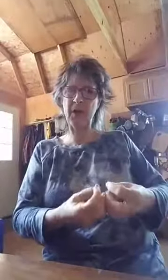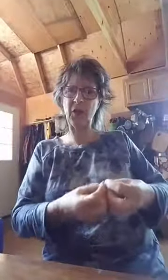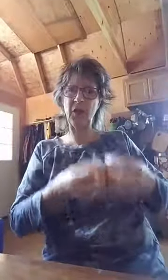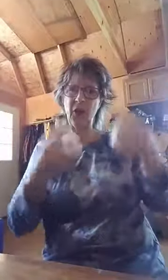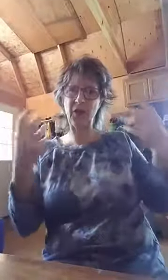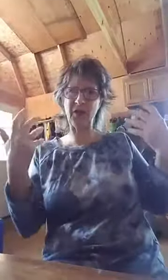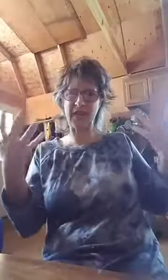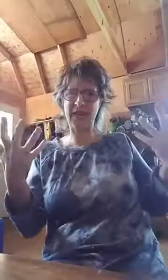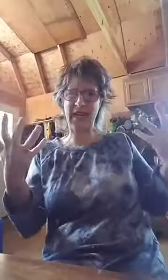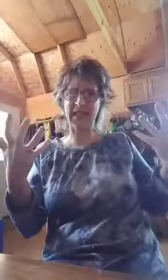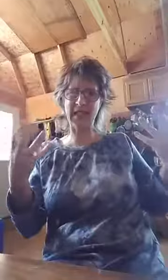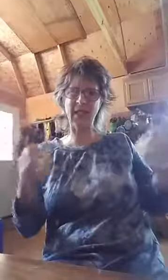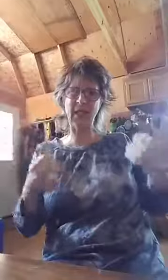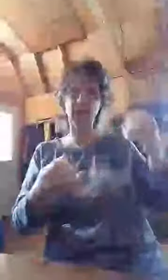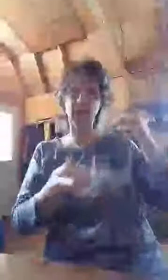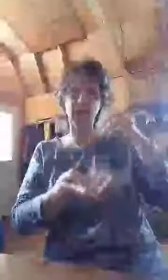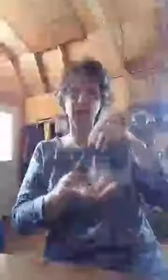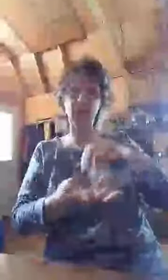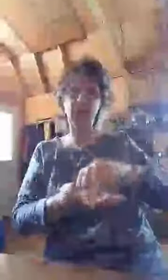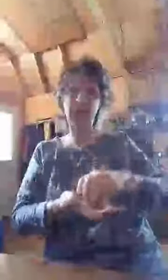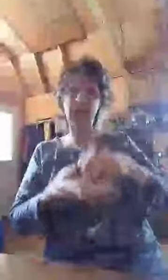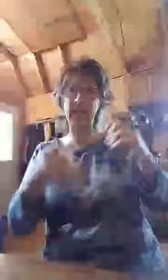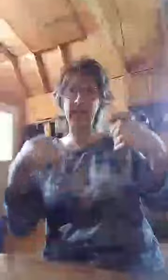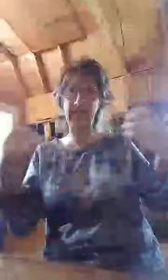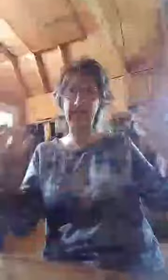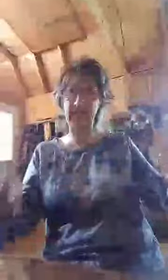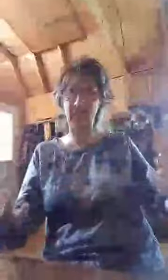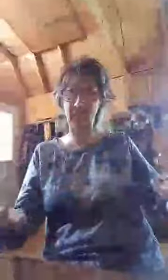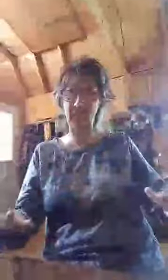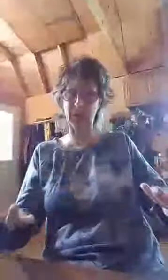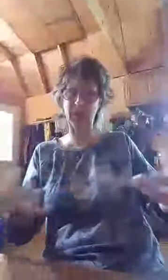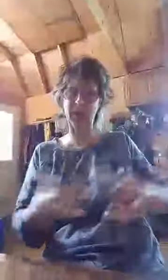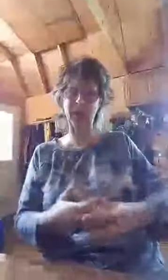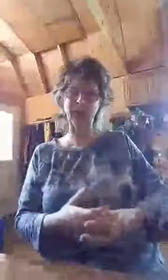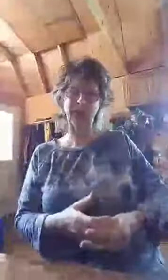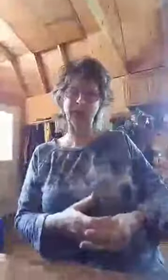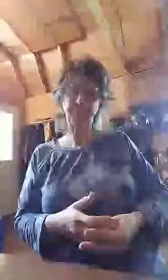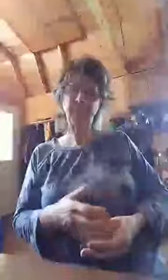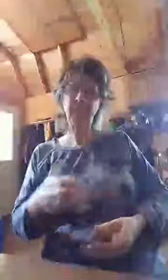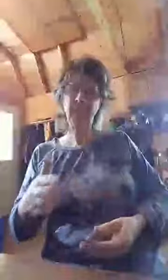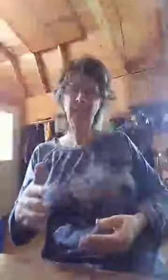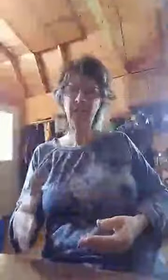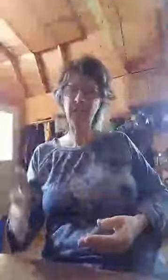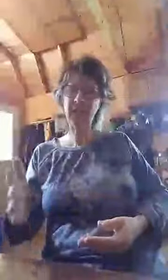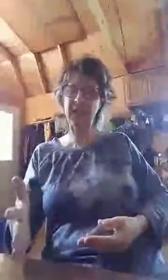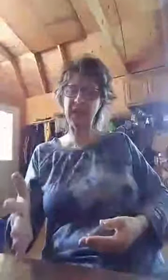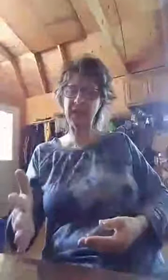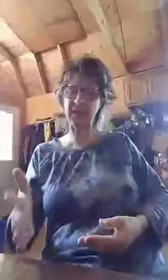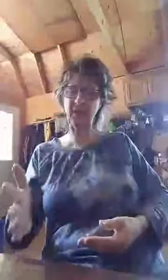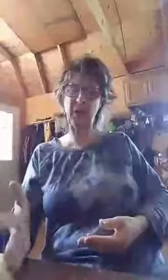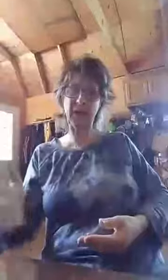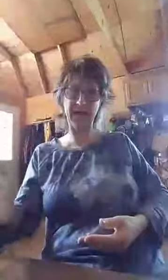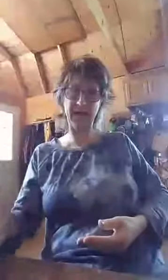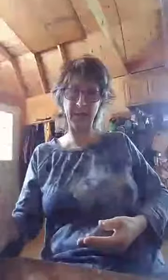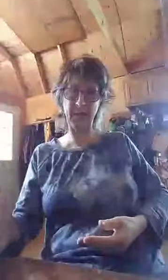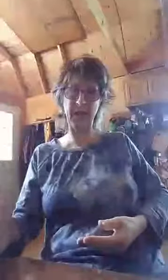into your understanding so that you can apply it into the natural world. And so the key is praying in the spirit,